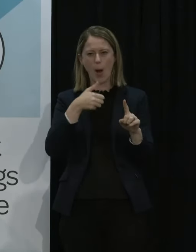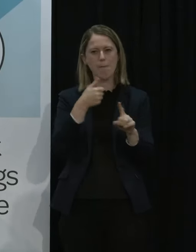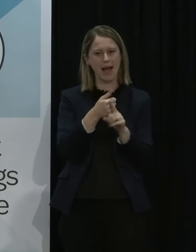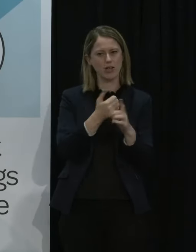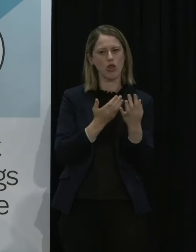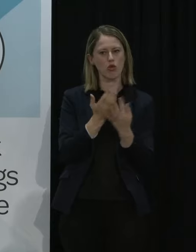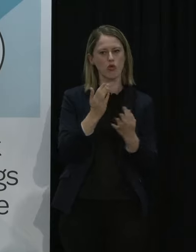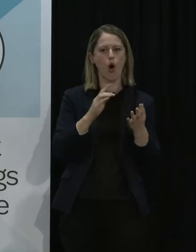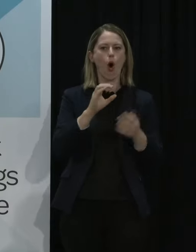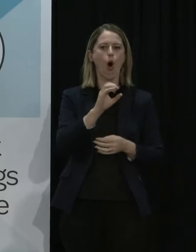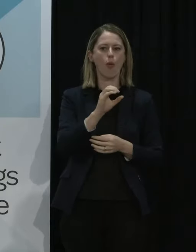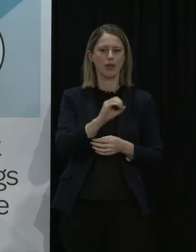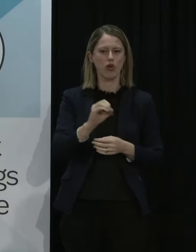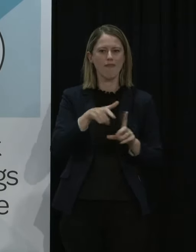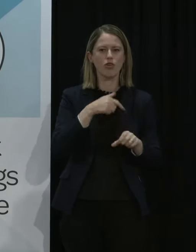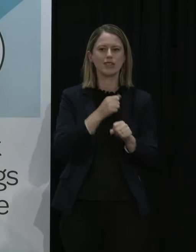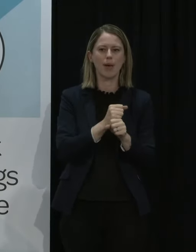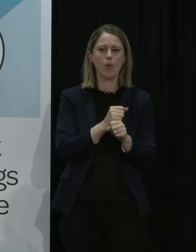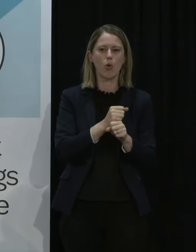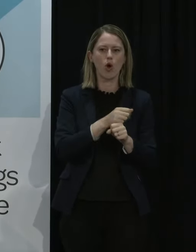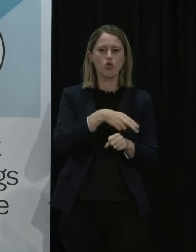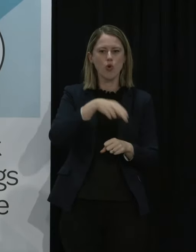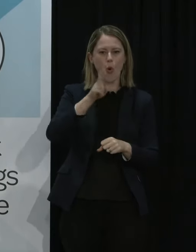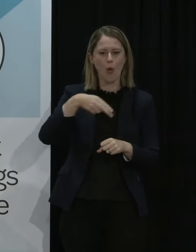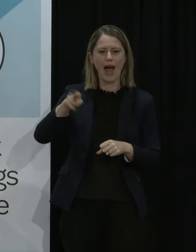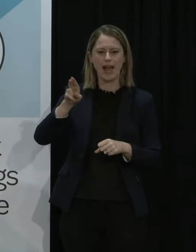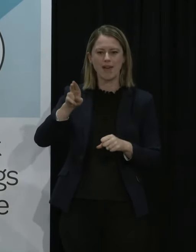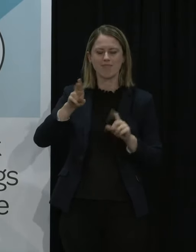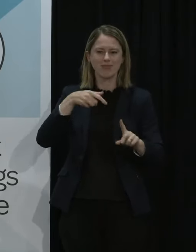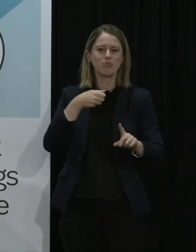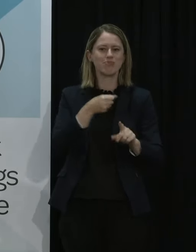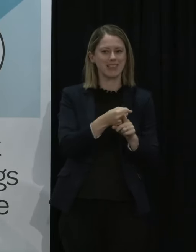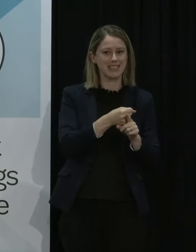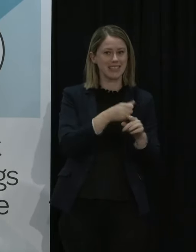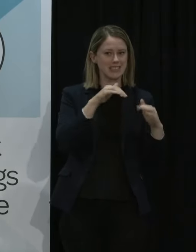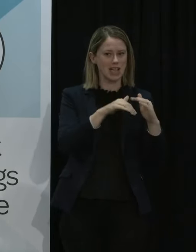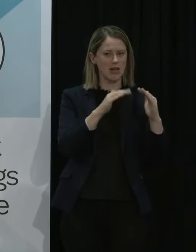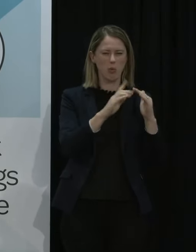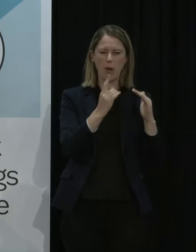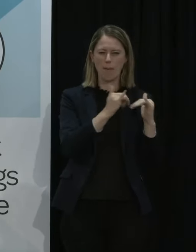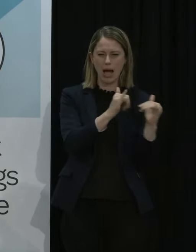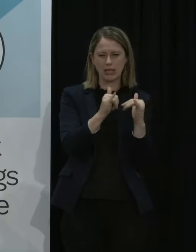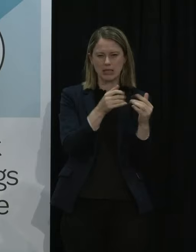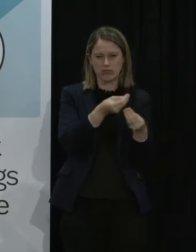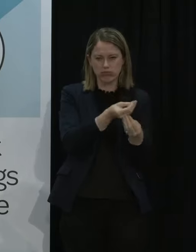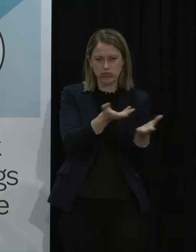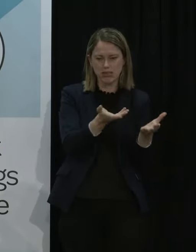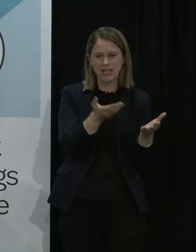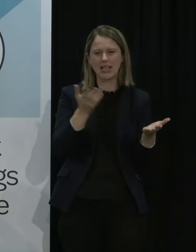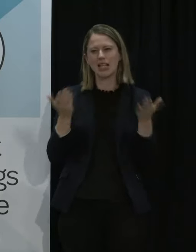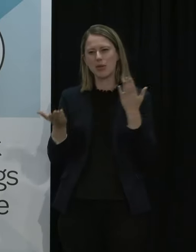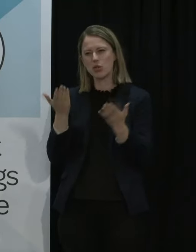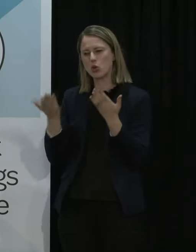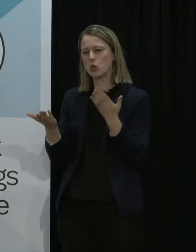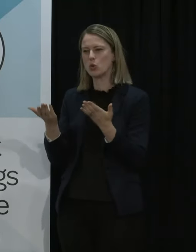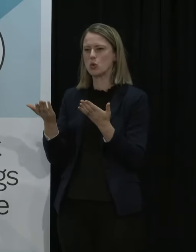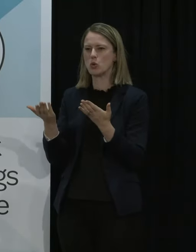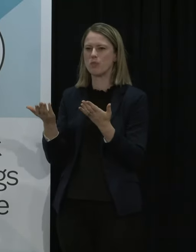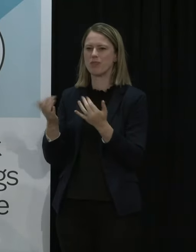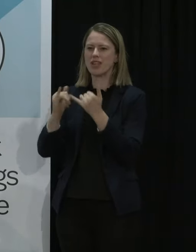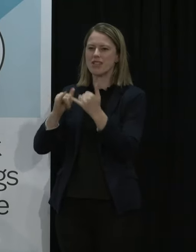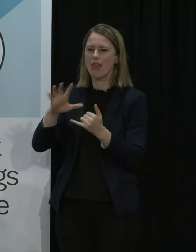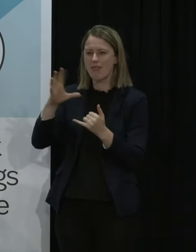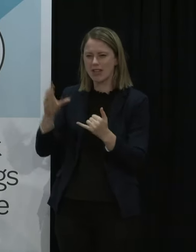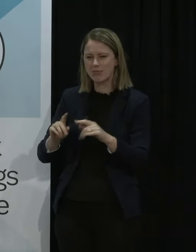behaves in places like Norway where there's been an outbreak in an indoor setting in a party rather than perhaps the comparison with